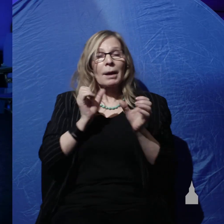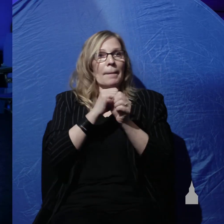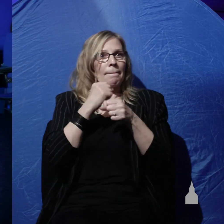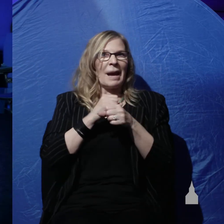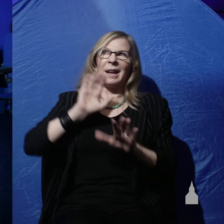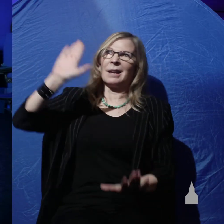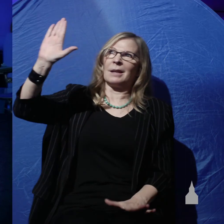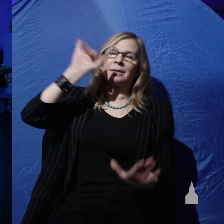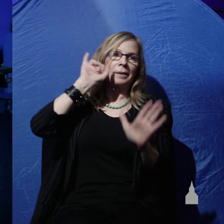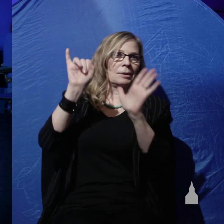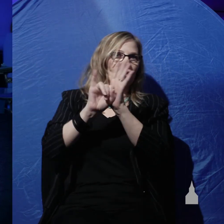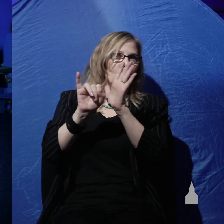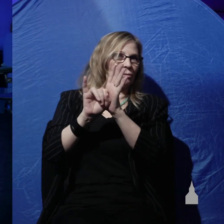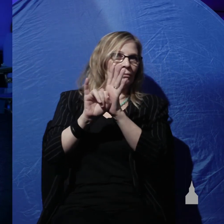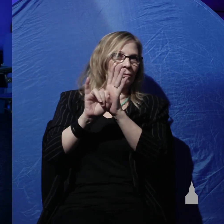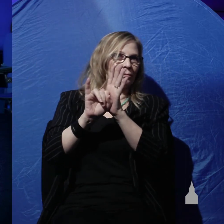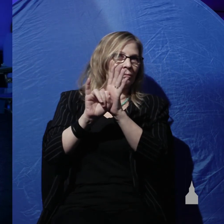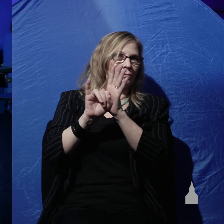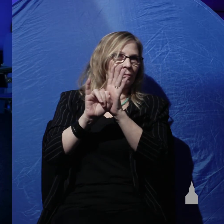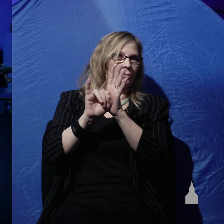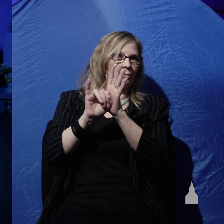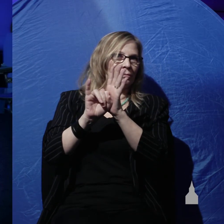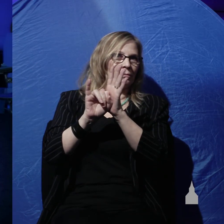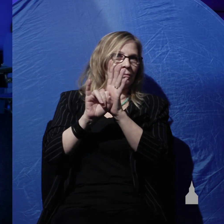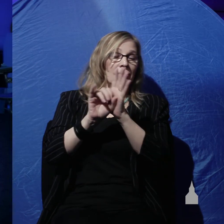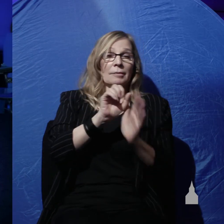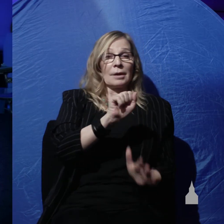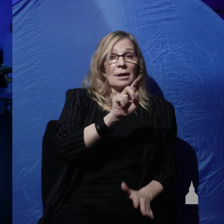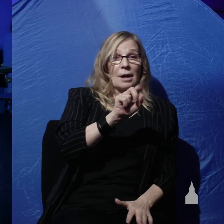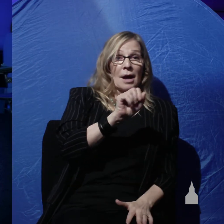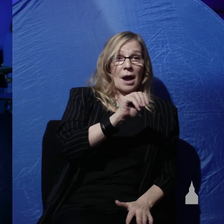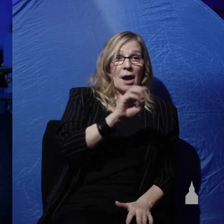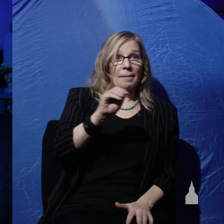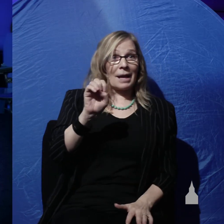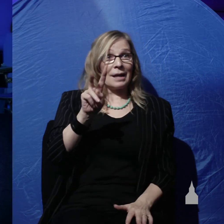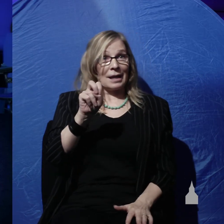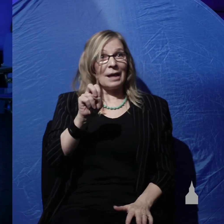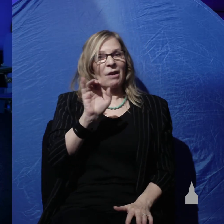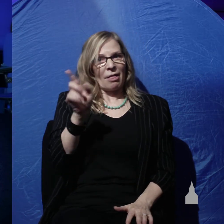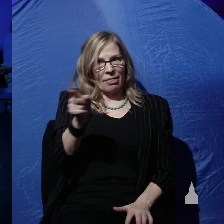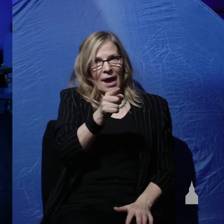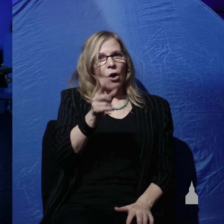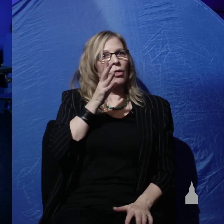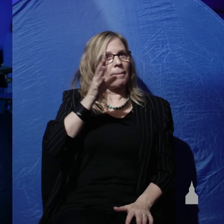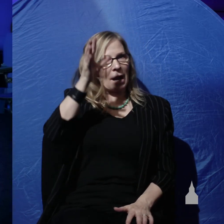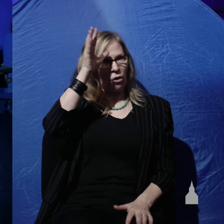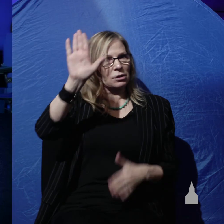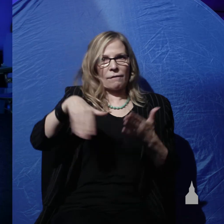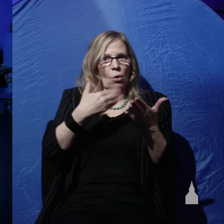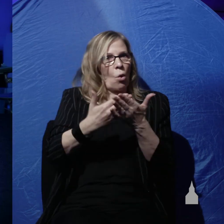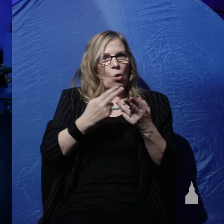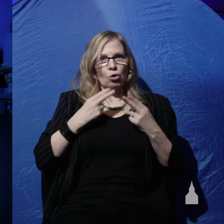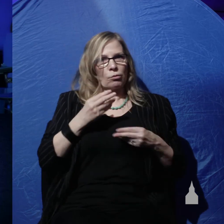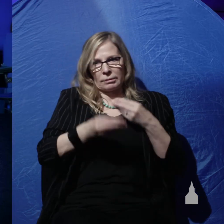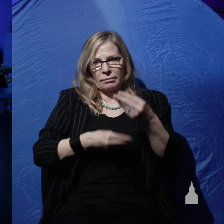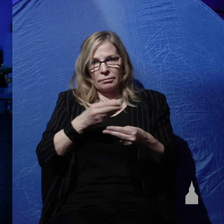of God that Adam and Eve are the parents of the whole human race that abortion is murder